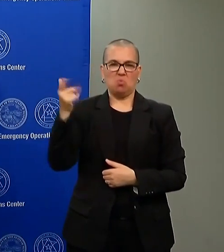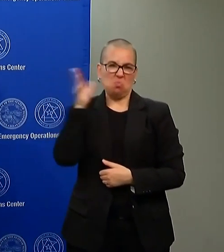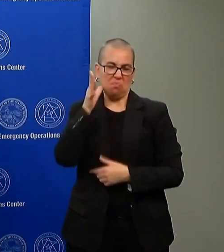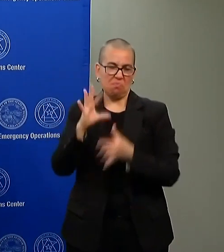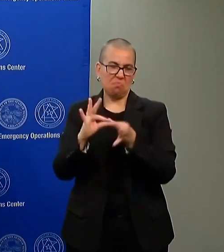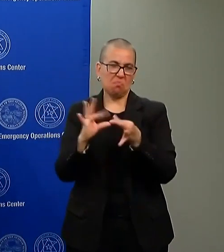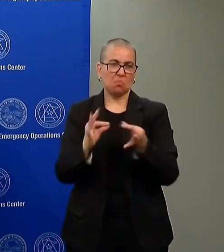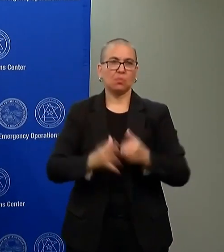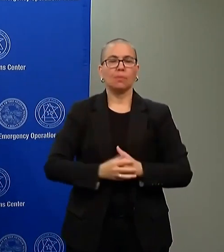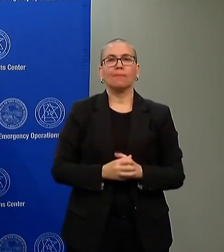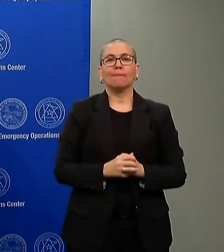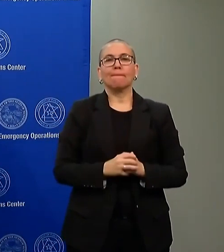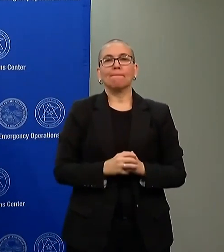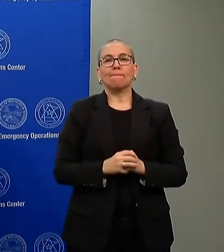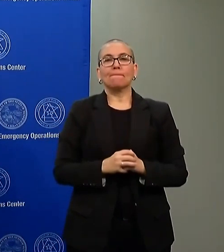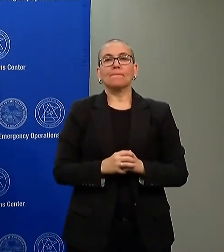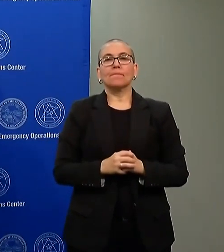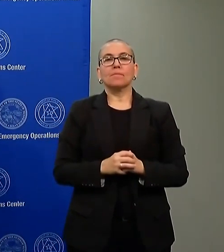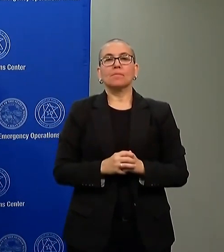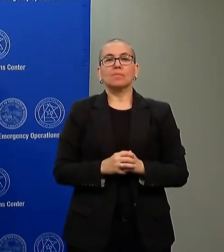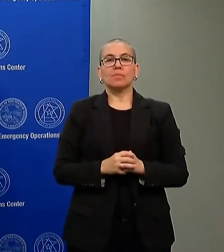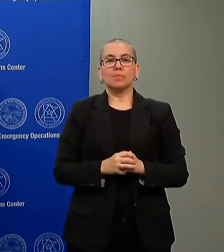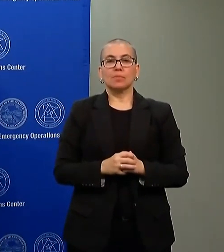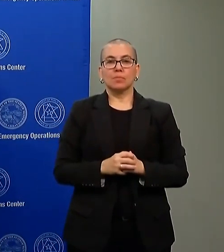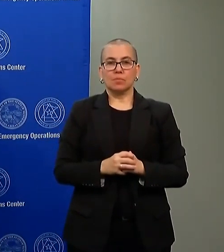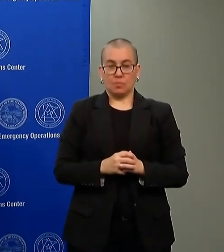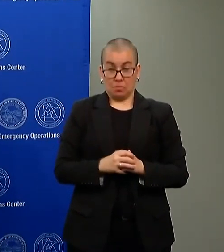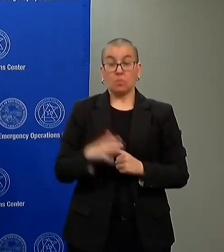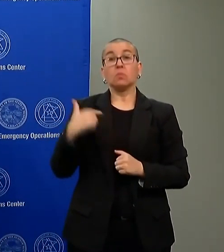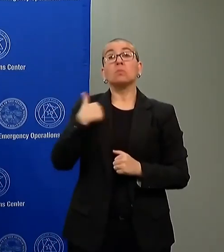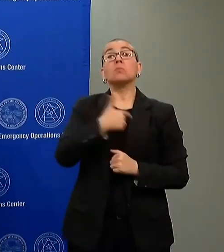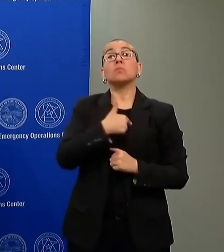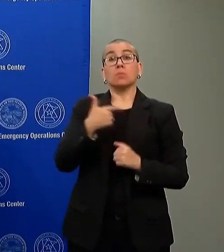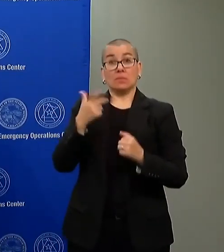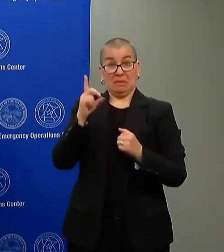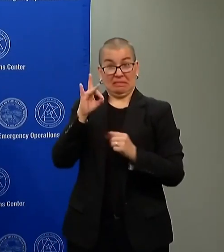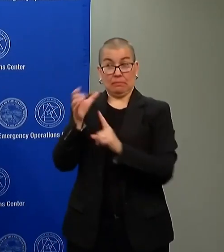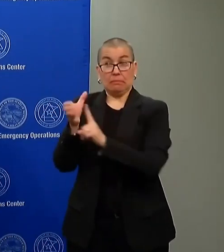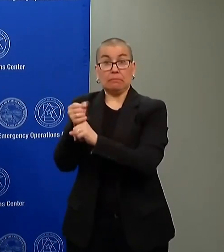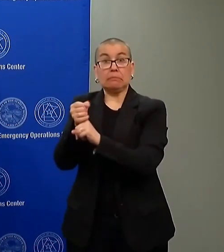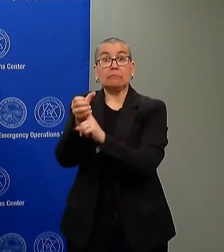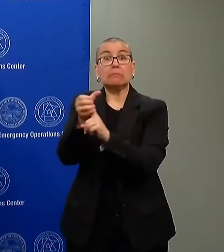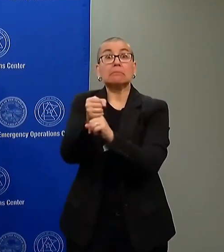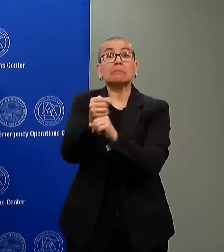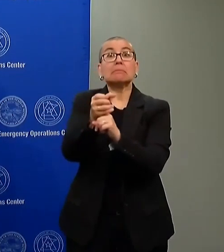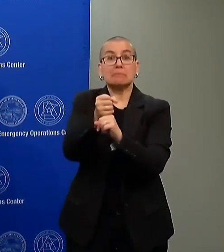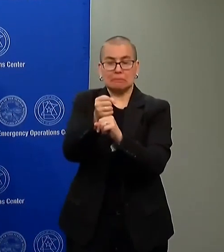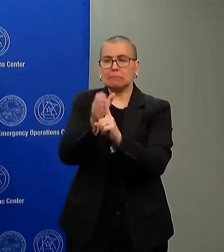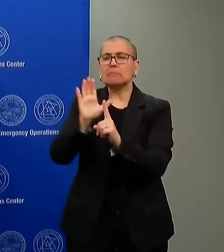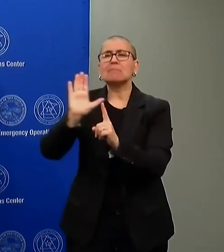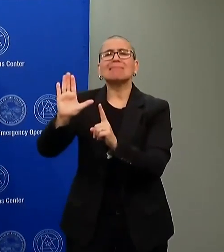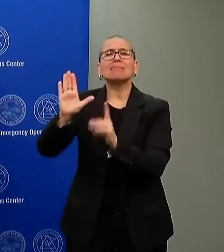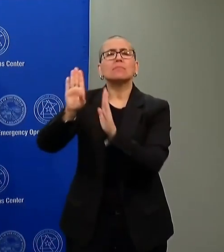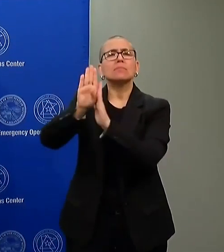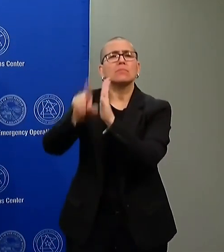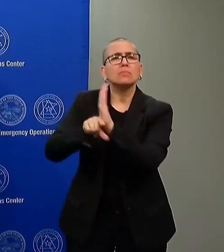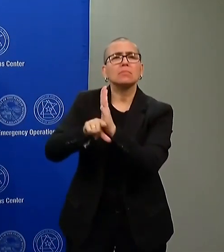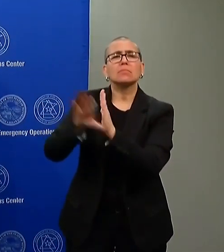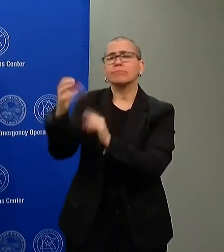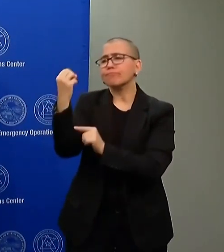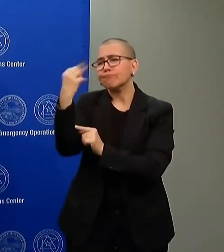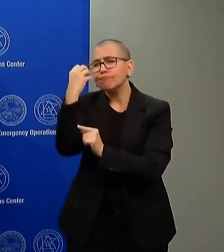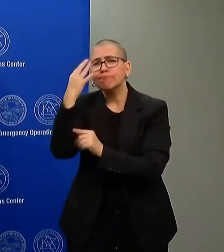As we've begun making arrests, we have begun analyzing the data of who we have arrested and begun